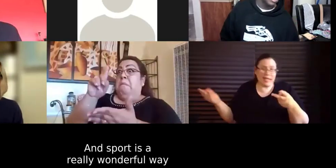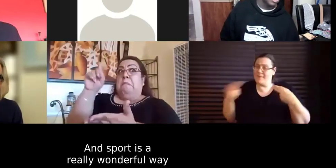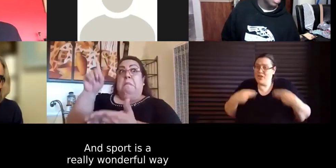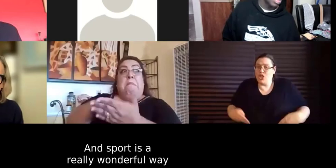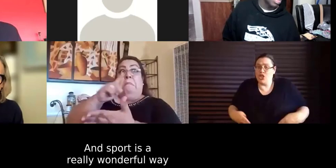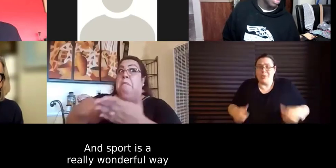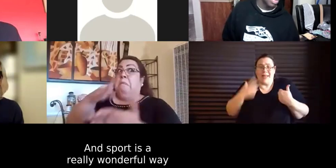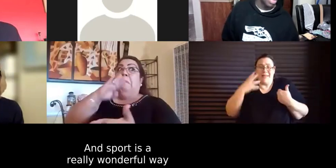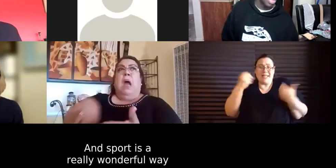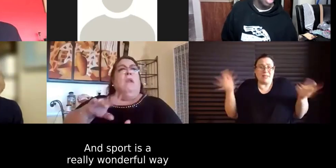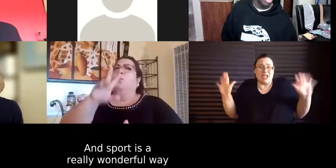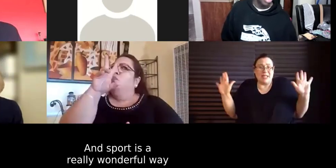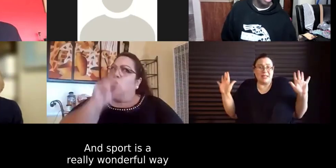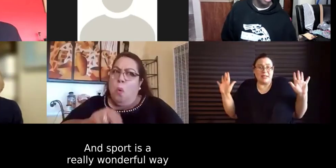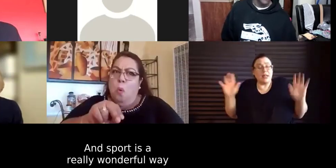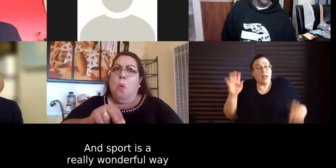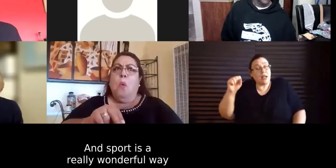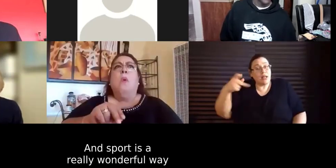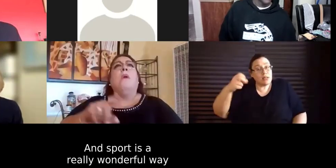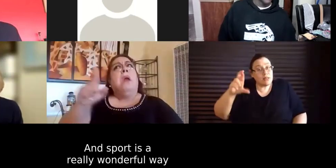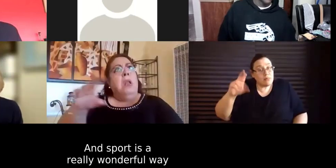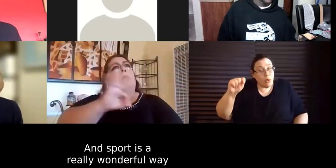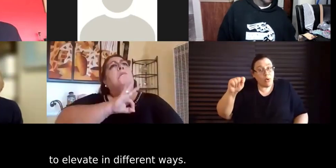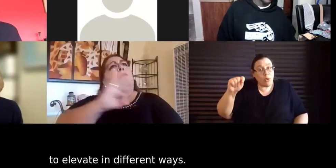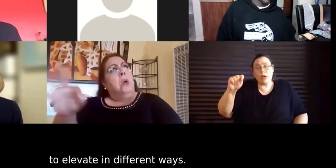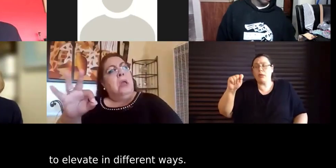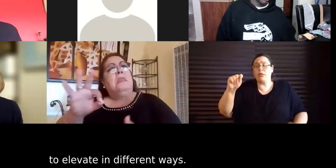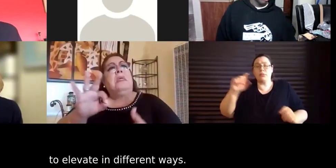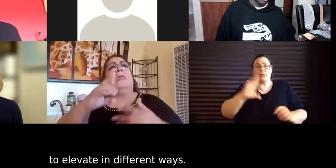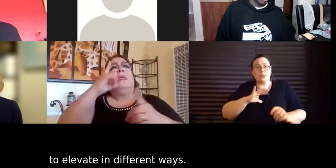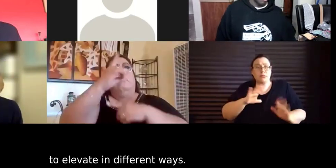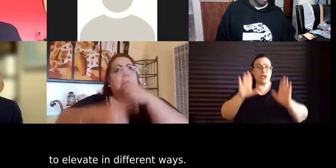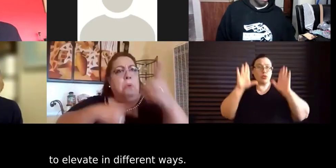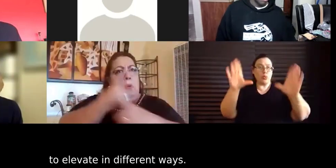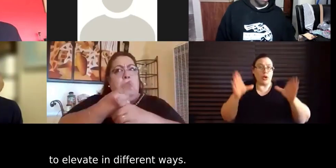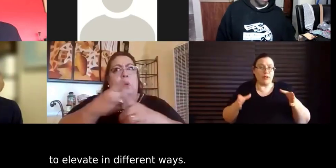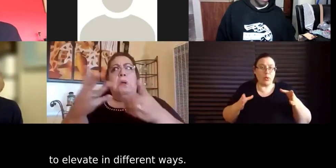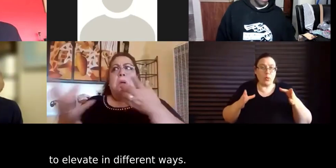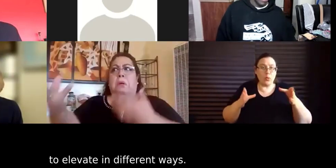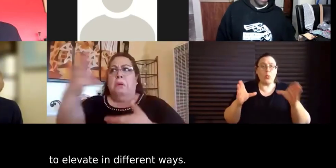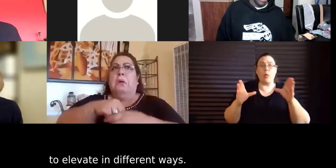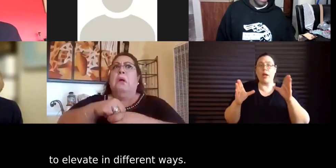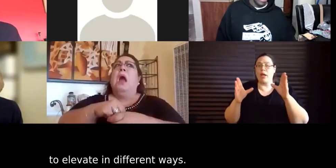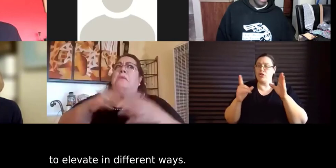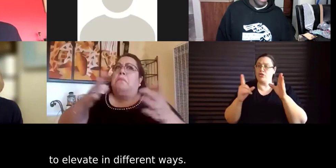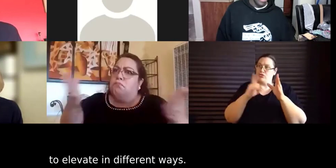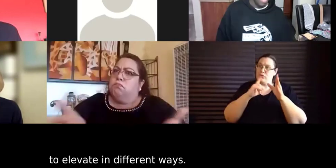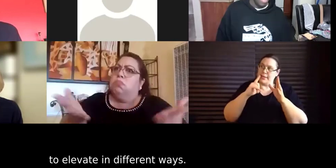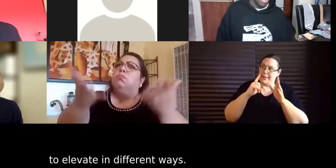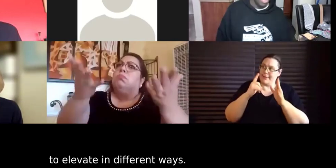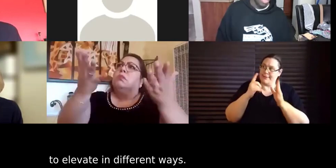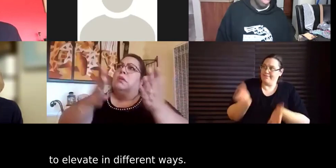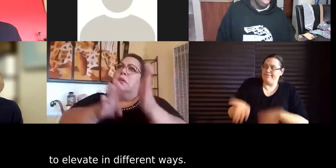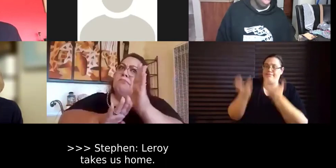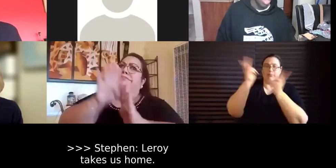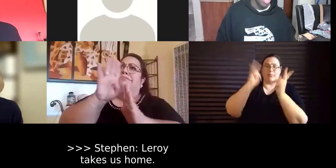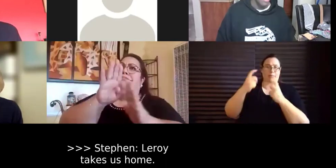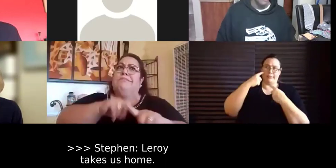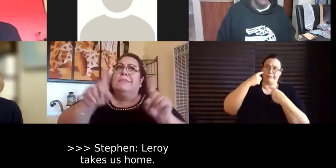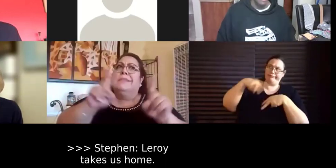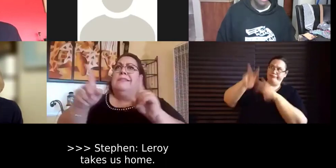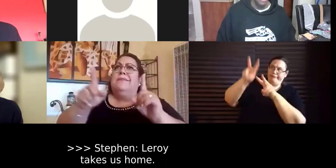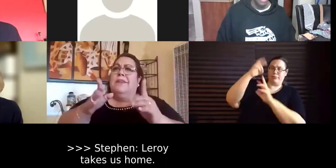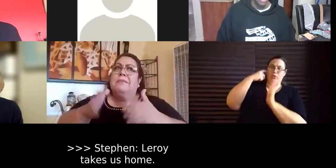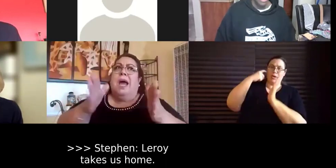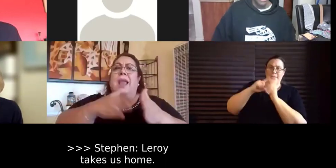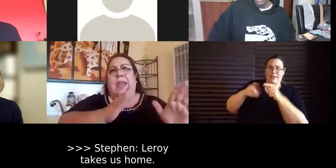have and sport is a really wonderful way to elevate in different ways you